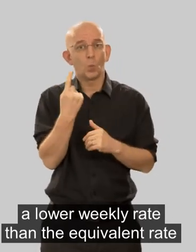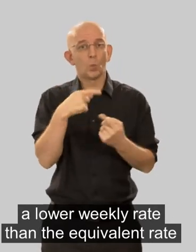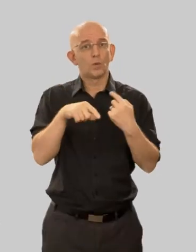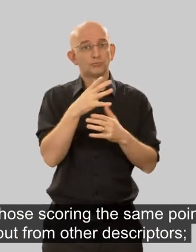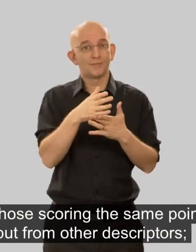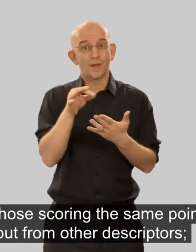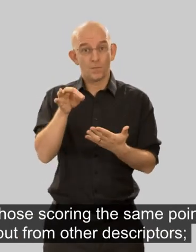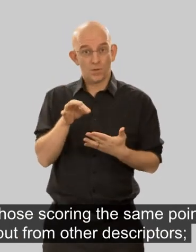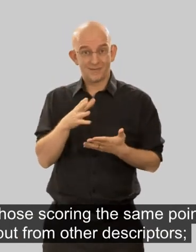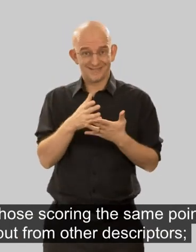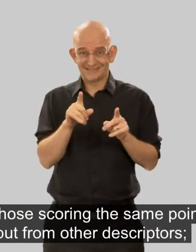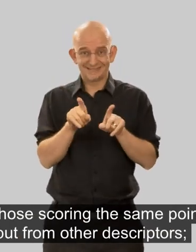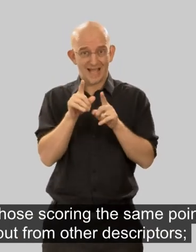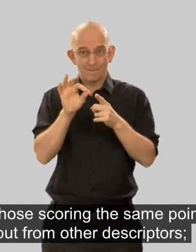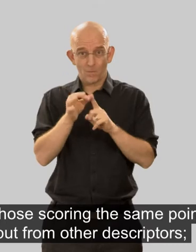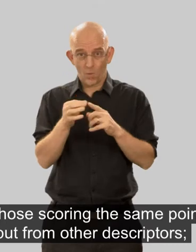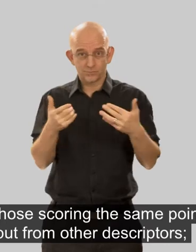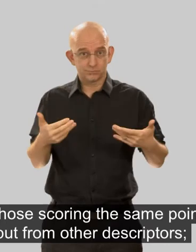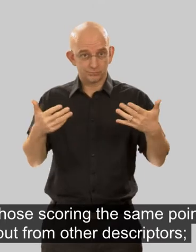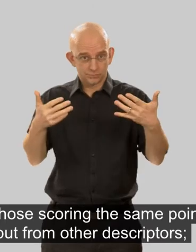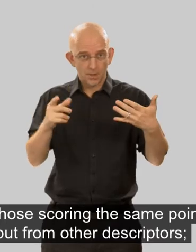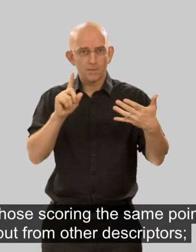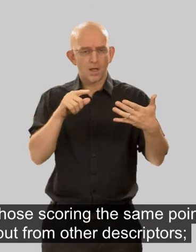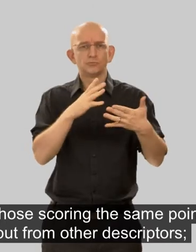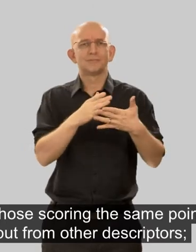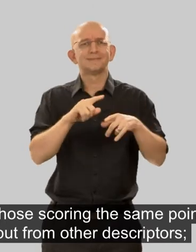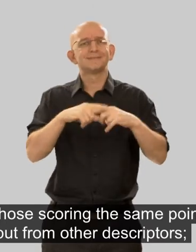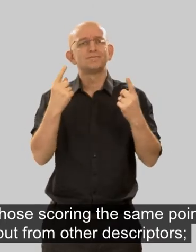for those scoring the same points but from other descriptors